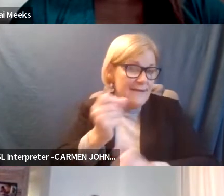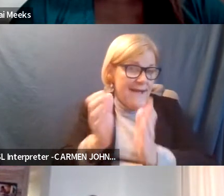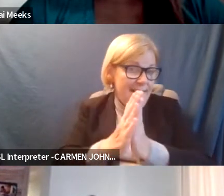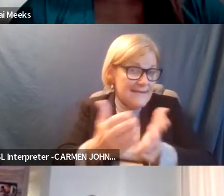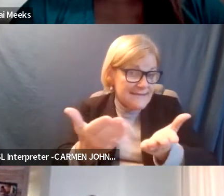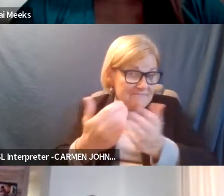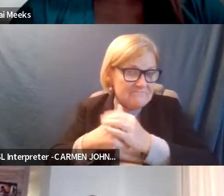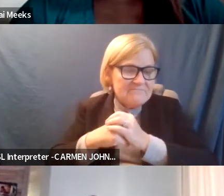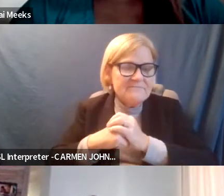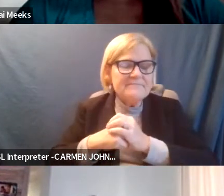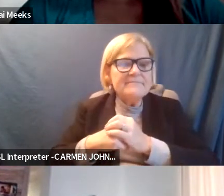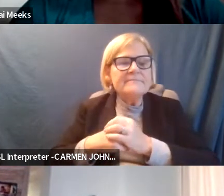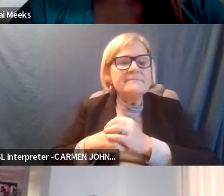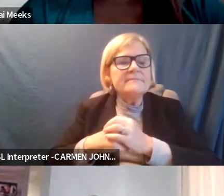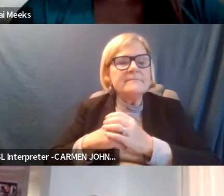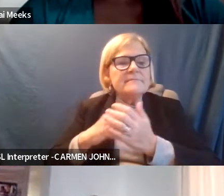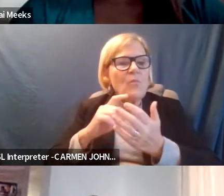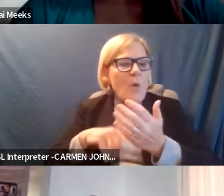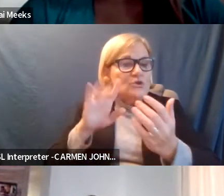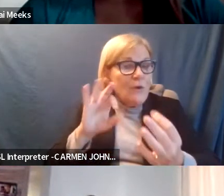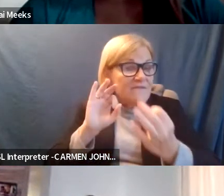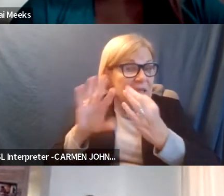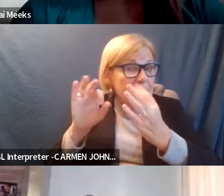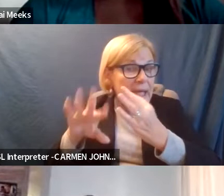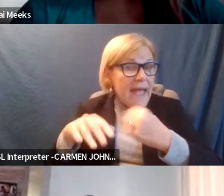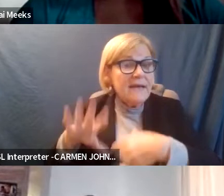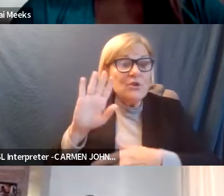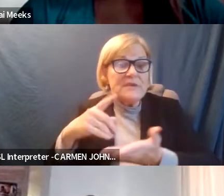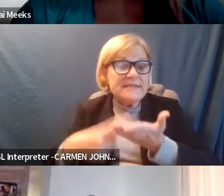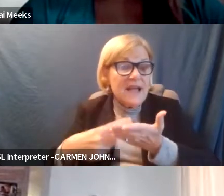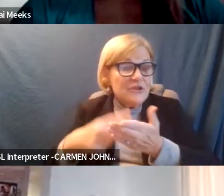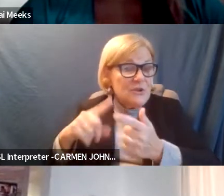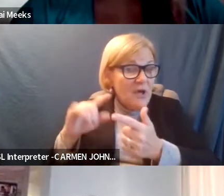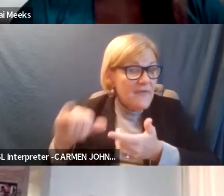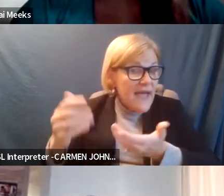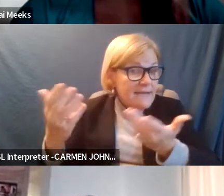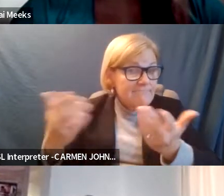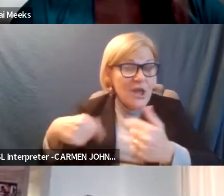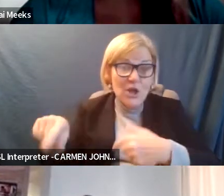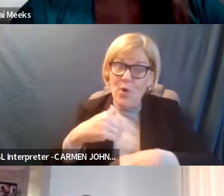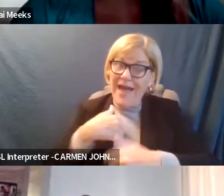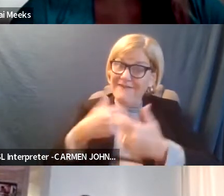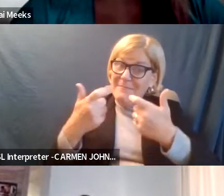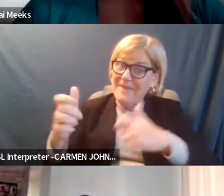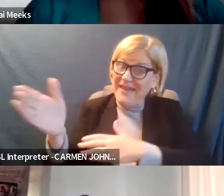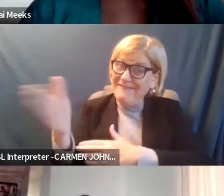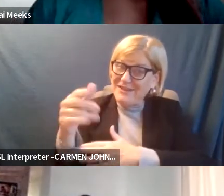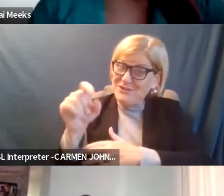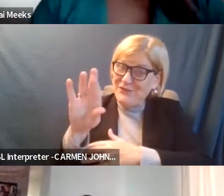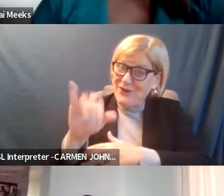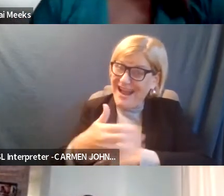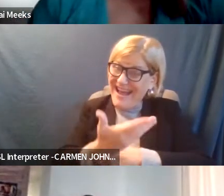what was the feedback? What was the discussion about that? Y'all got some big fish to fry.